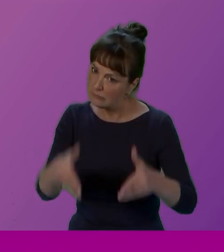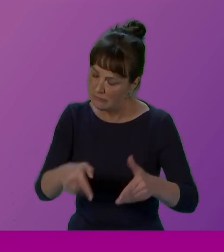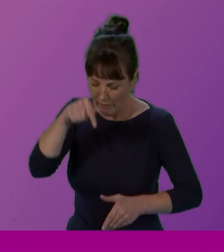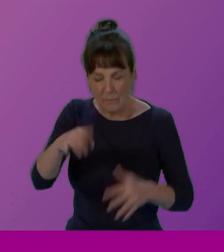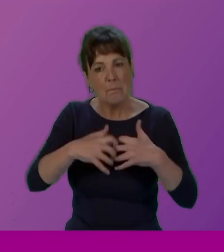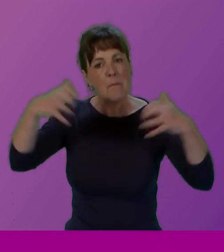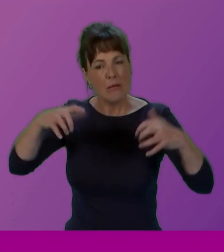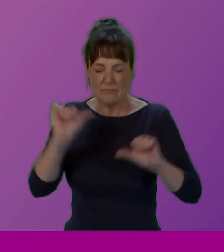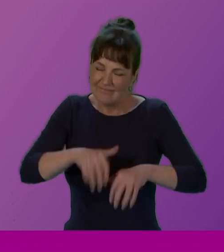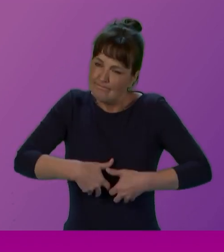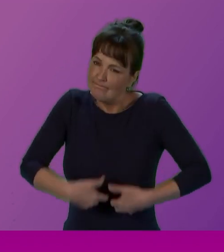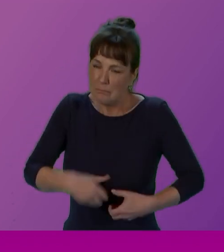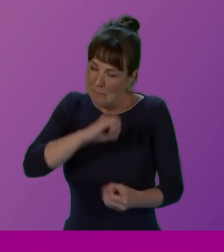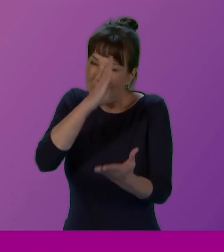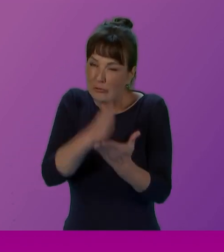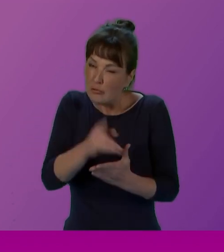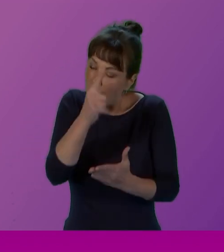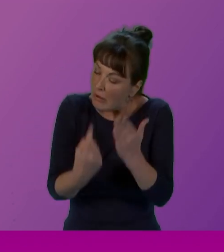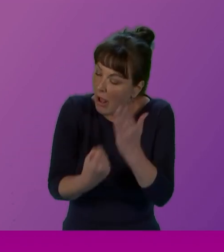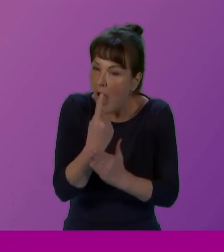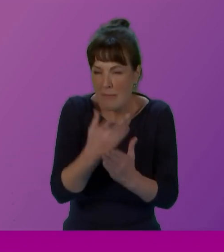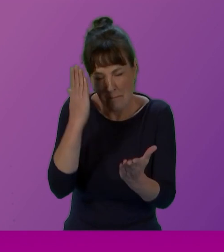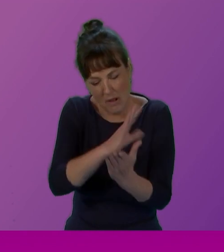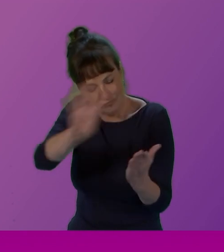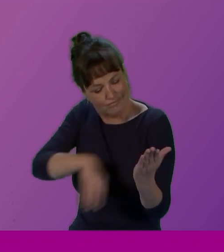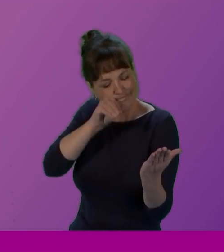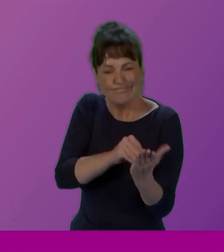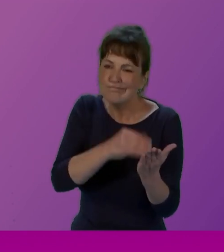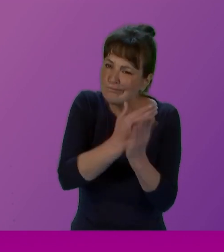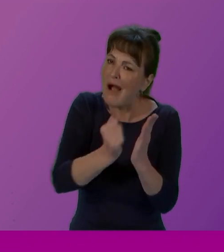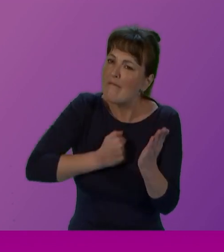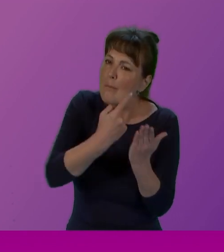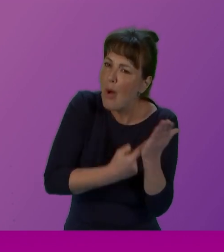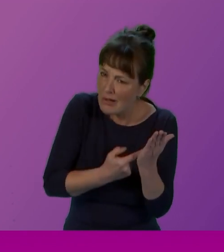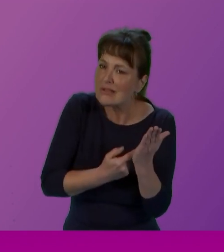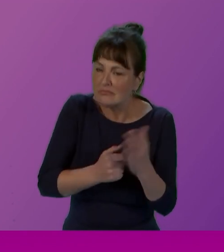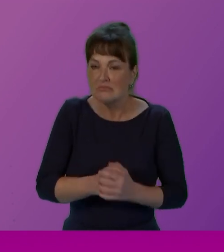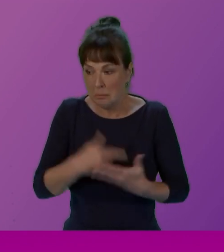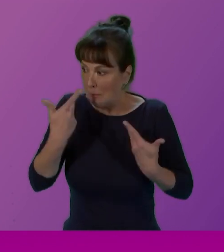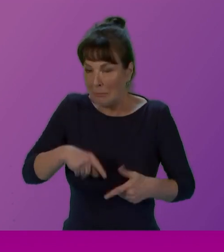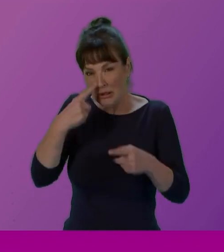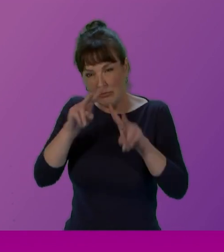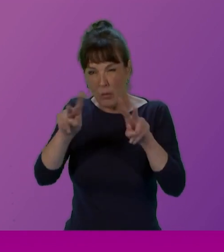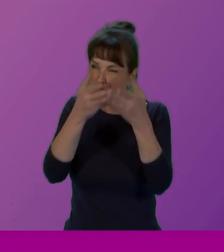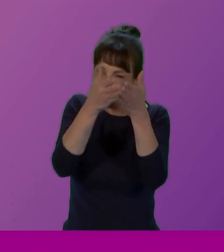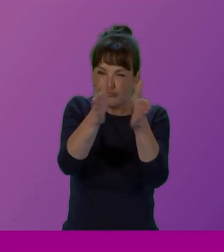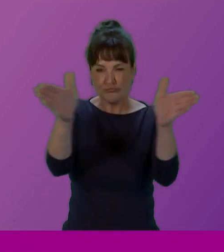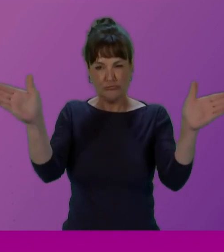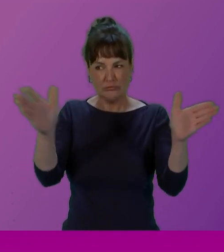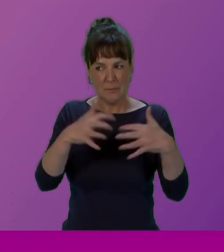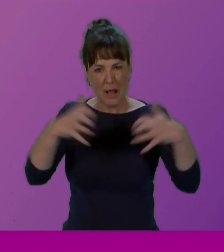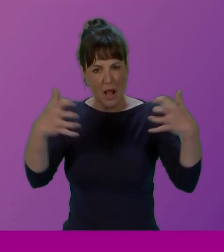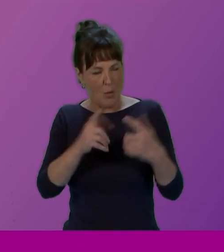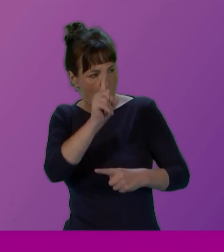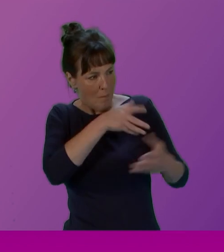determined to embed this progress and we've taken a broad look at how the Parliament takes account of barriers to